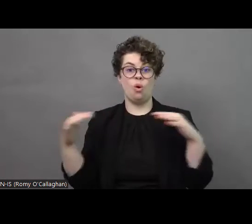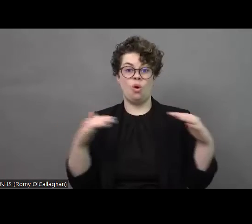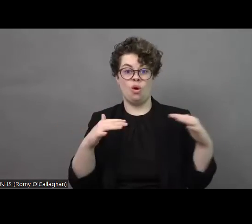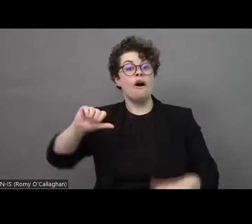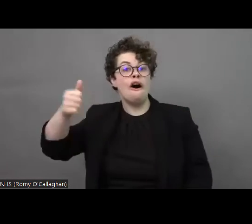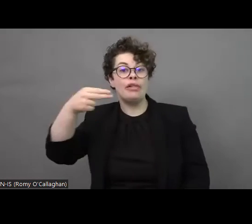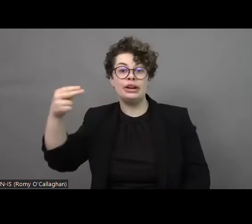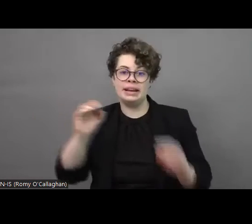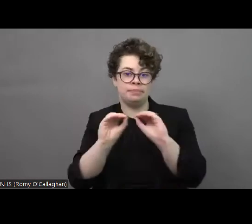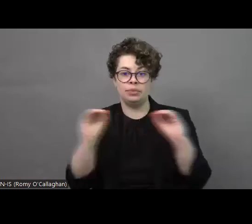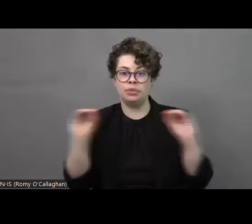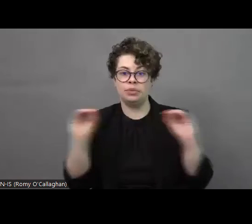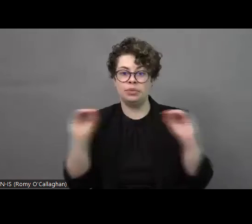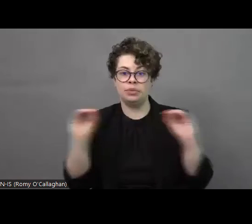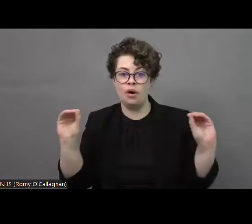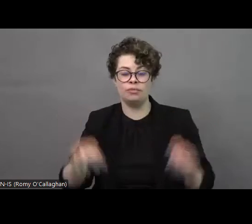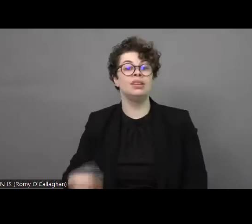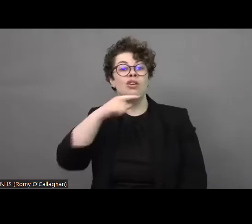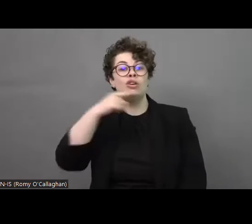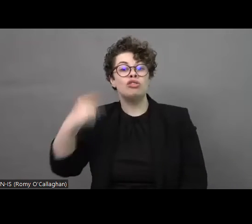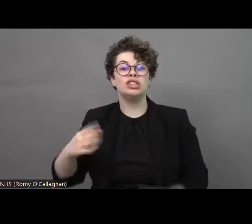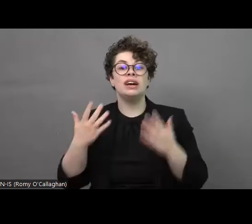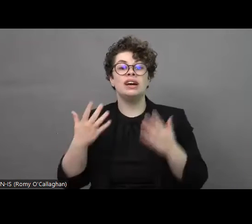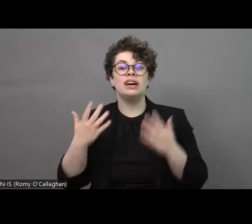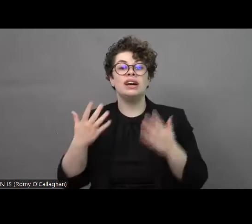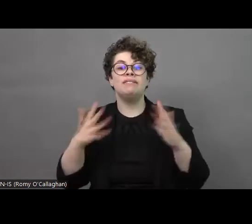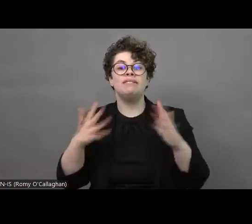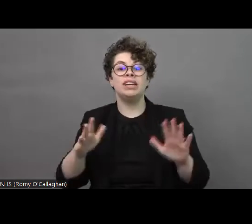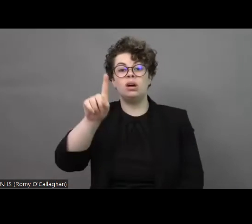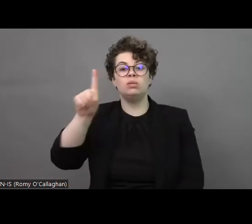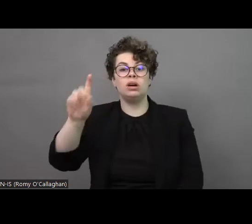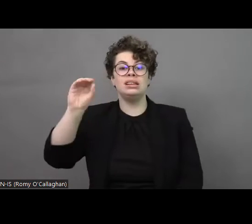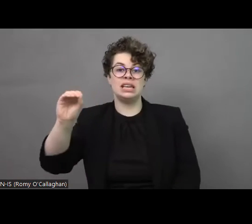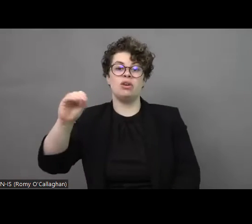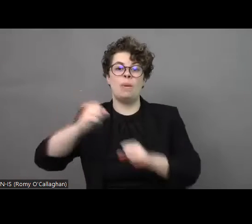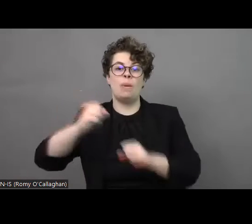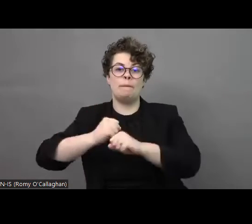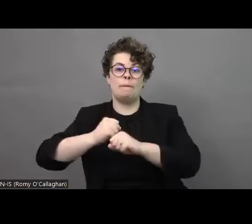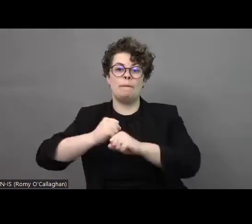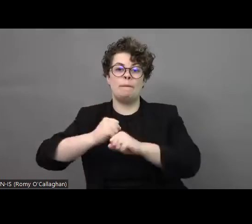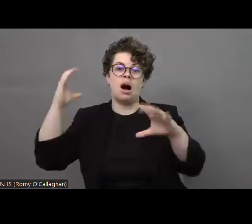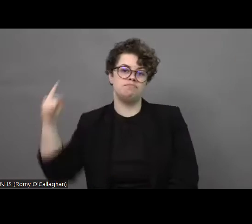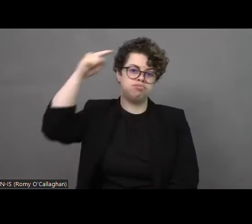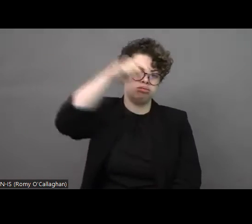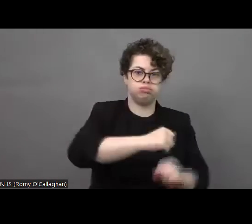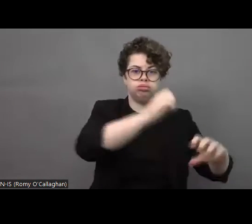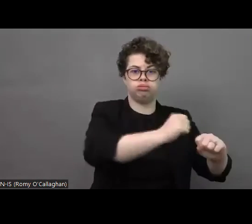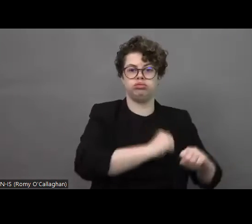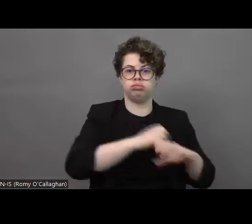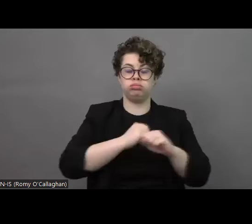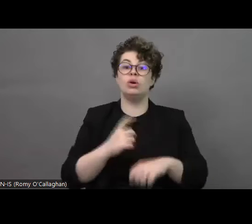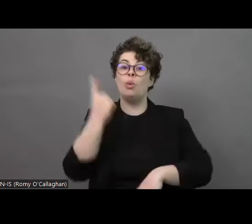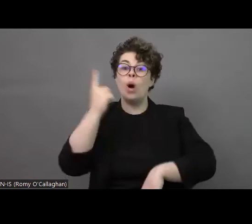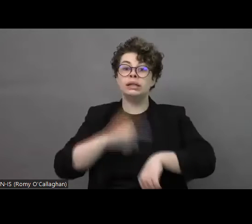have launched 710 missiles on the territory of Ukraine. They're using cluster bombs and other banned weaponry.